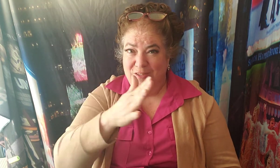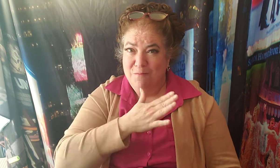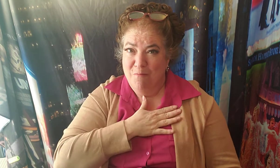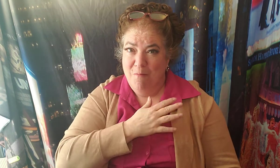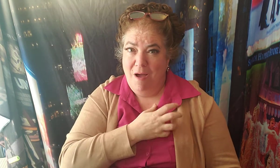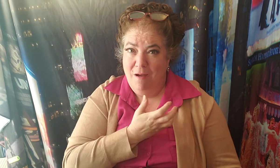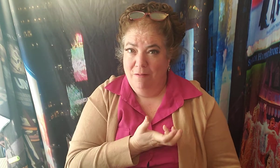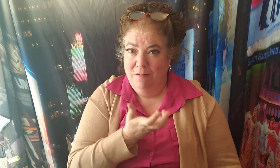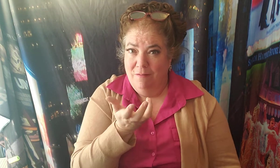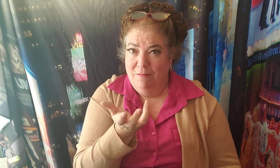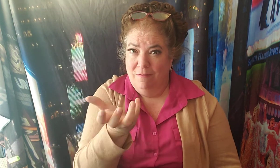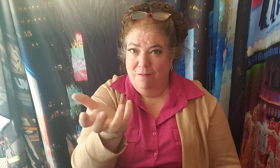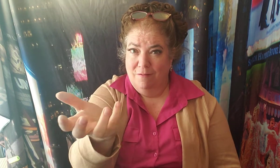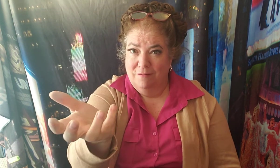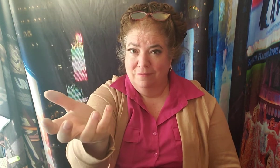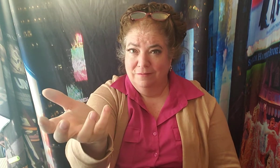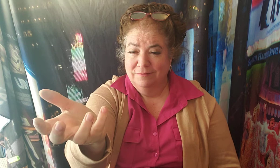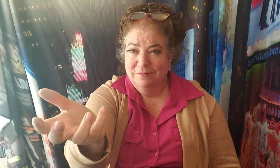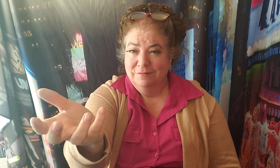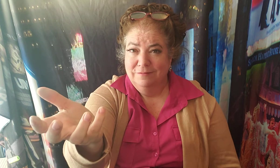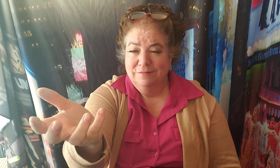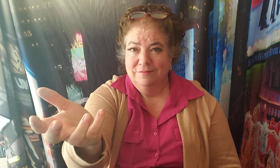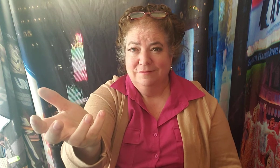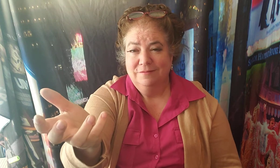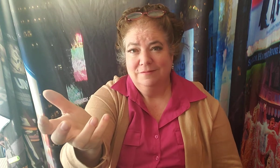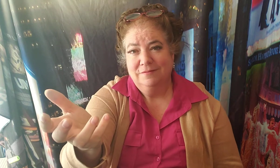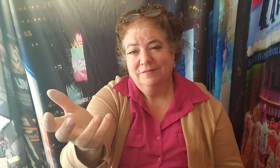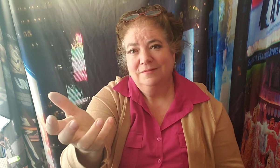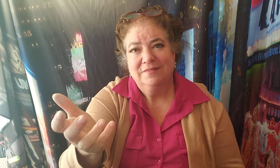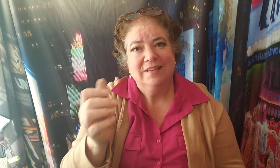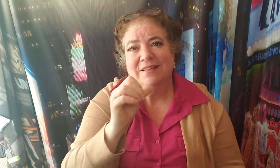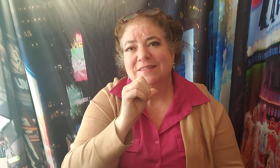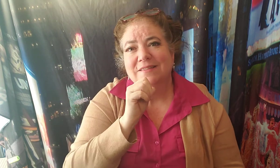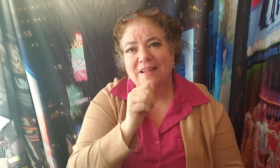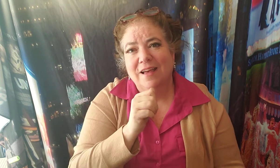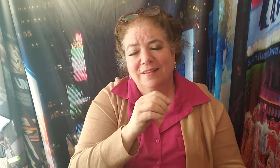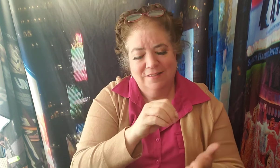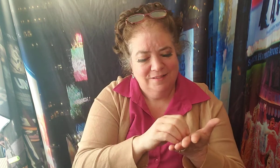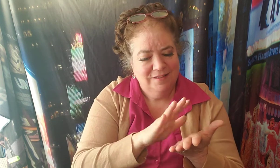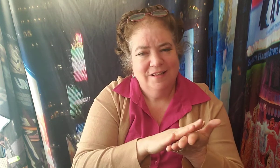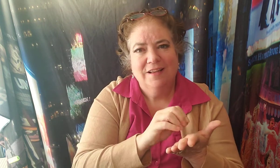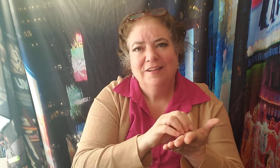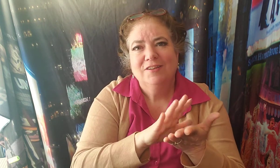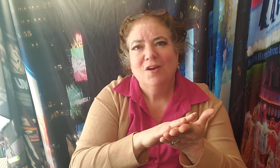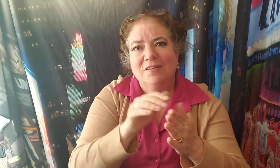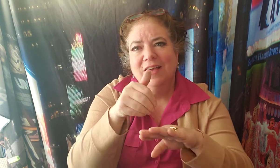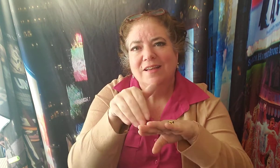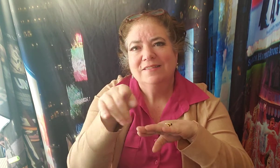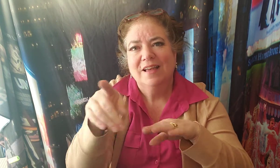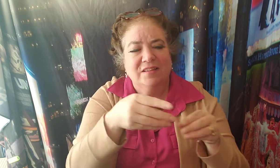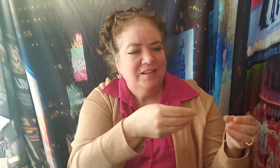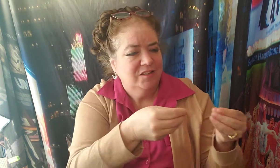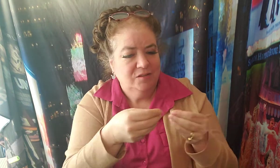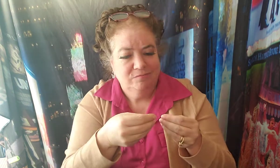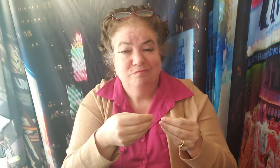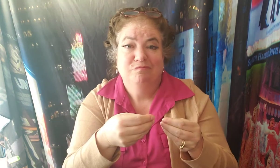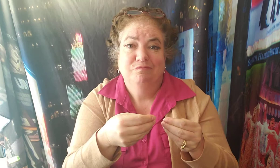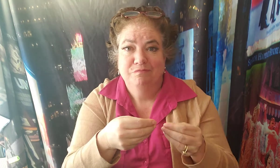It's not the note I sent you That you would glimmer Remember